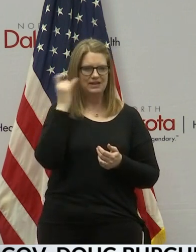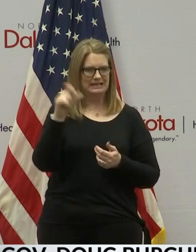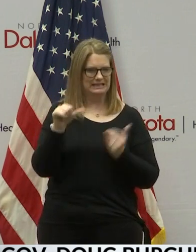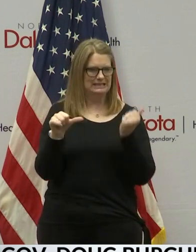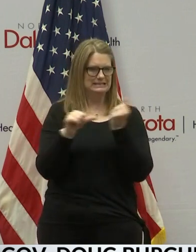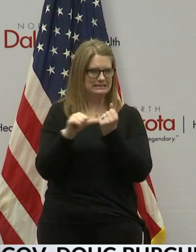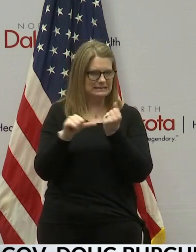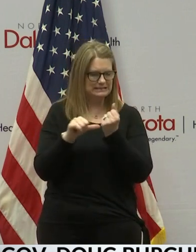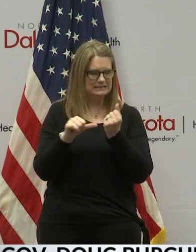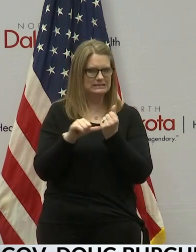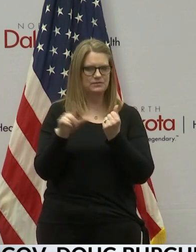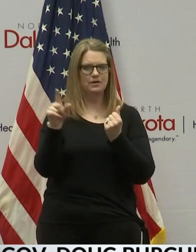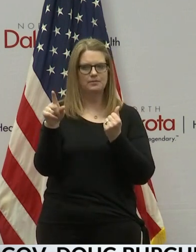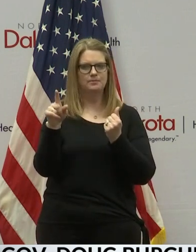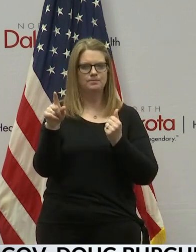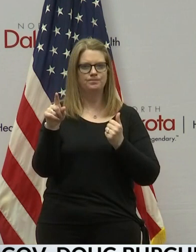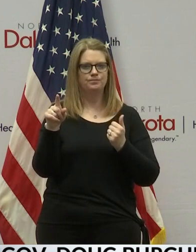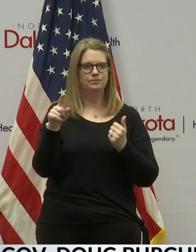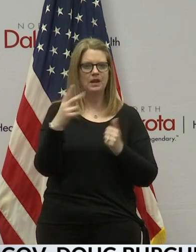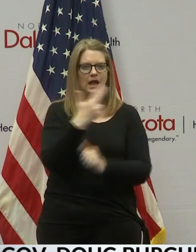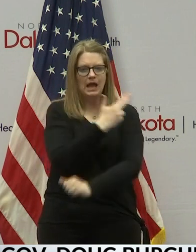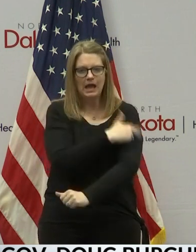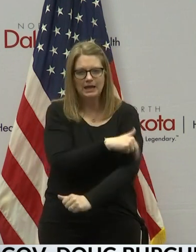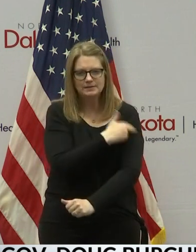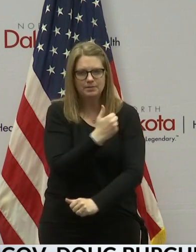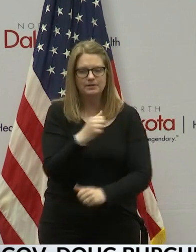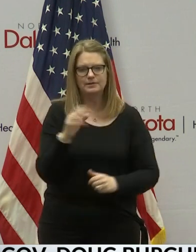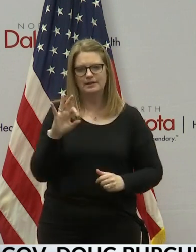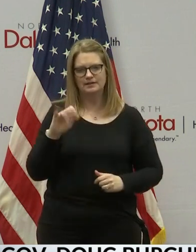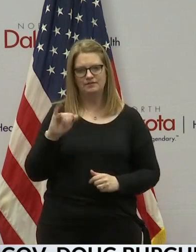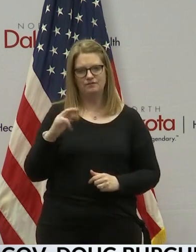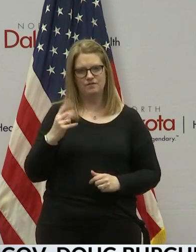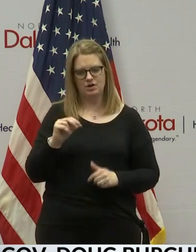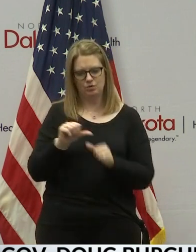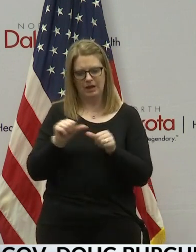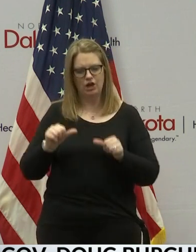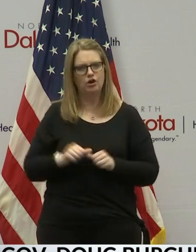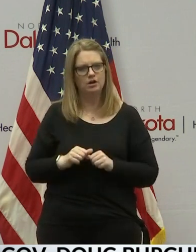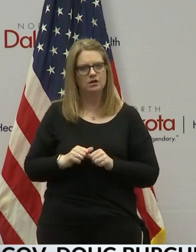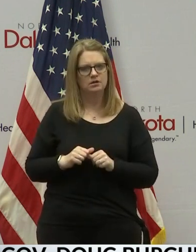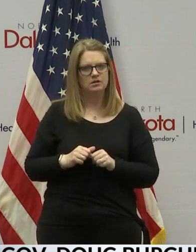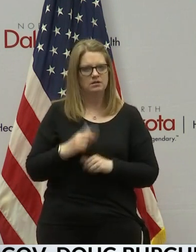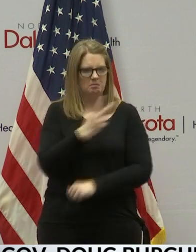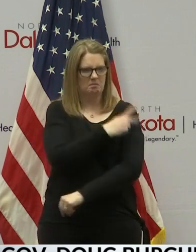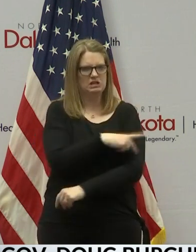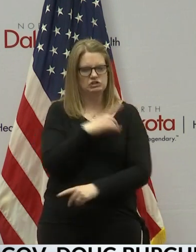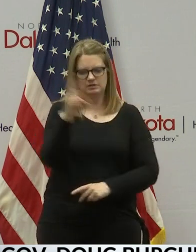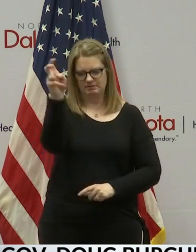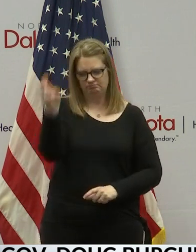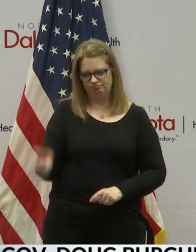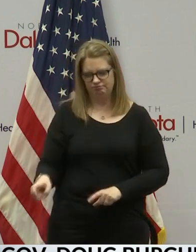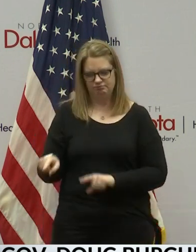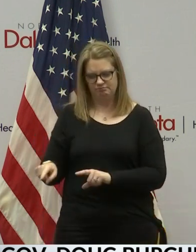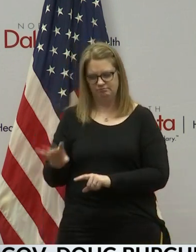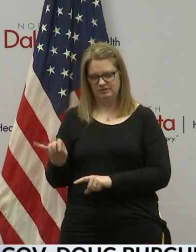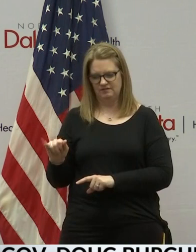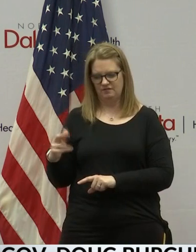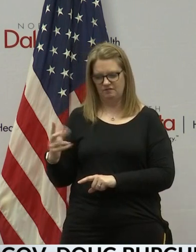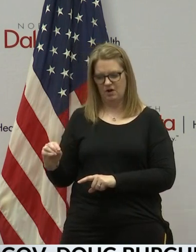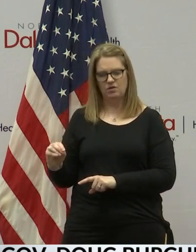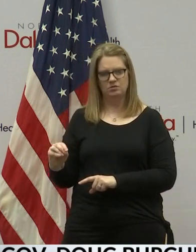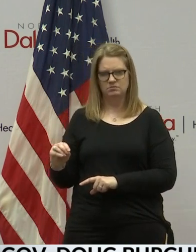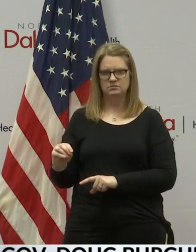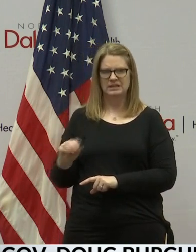assistance from hospitals, say, in the Fargo area, then they've had the ability to transport patients down there. And so we have a lot of